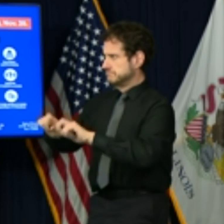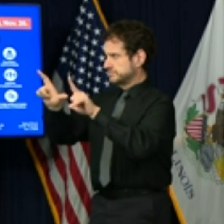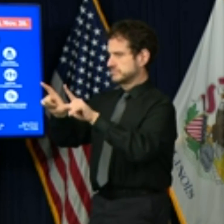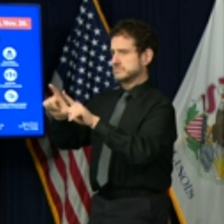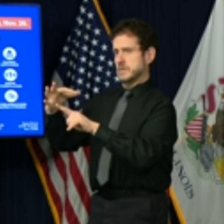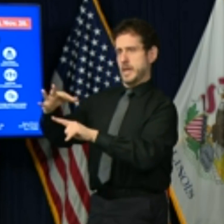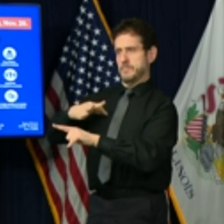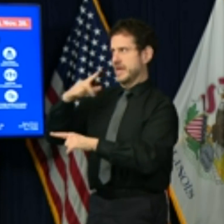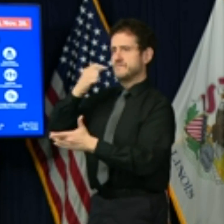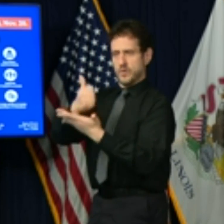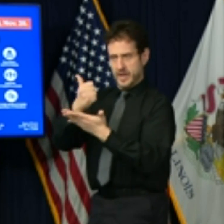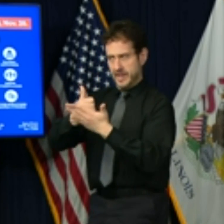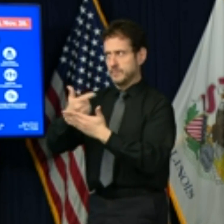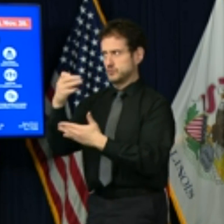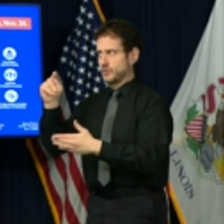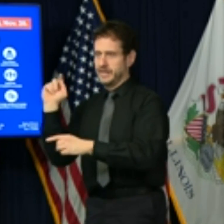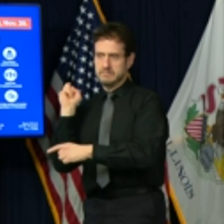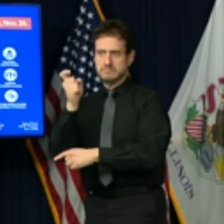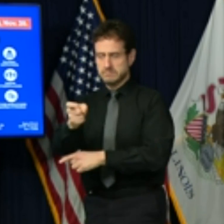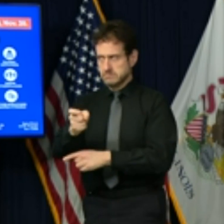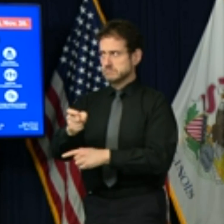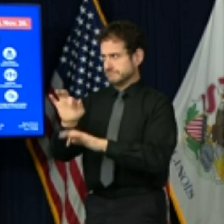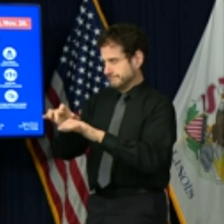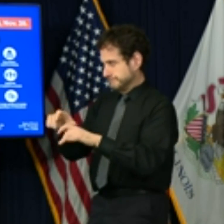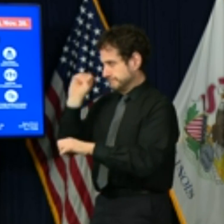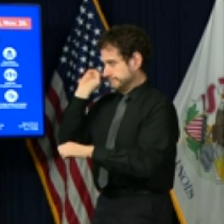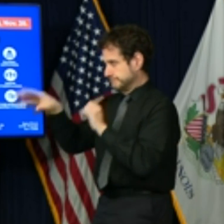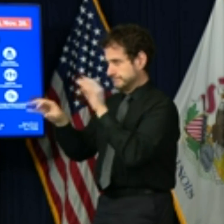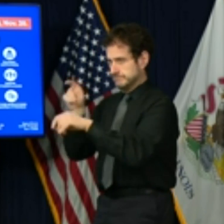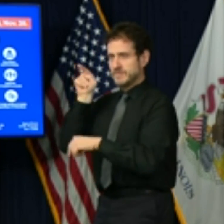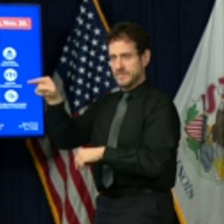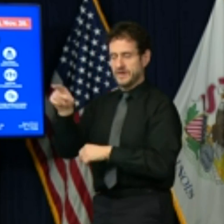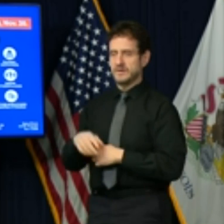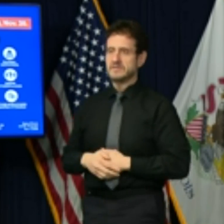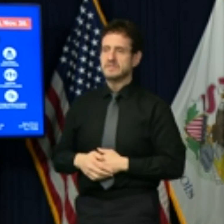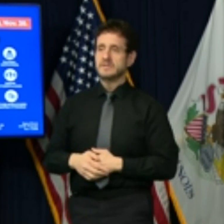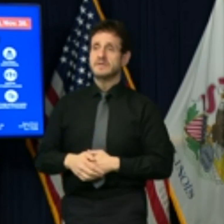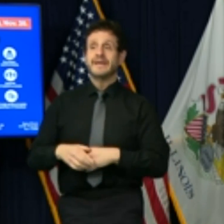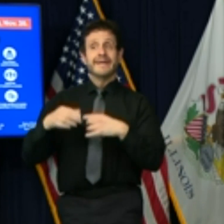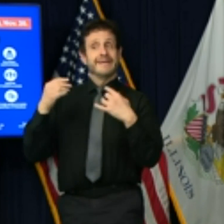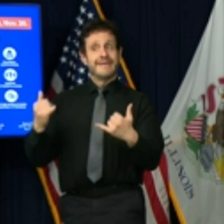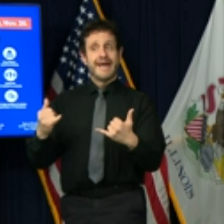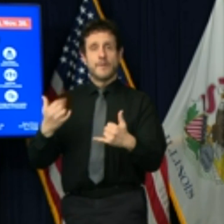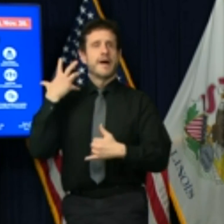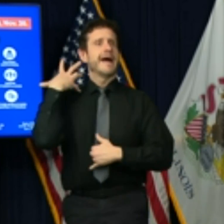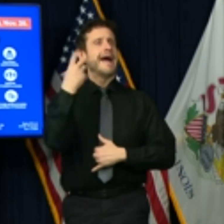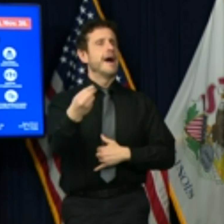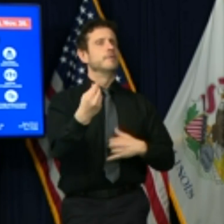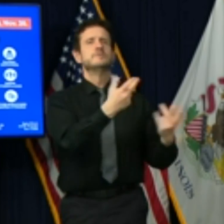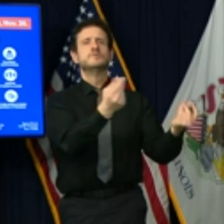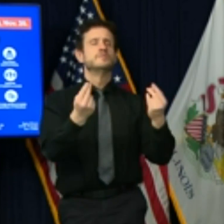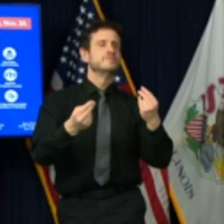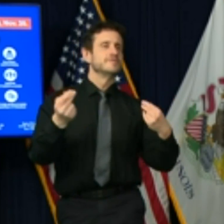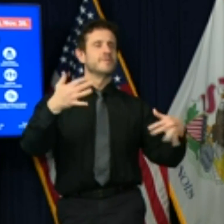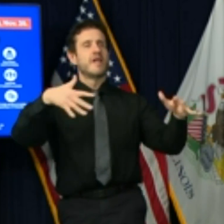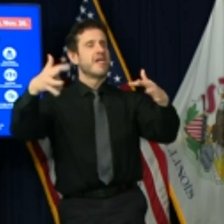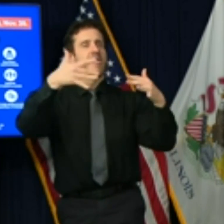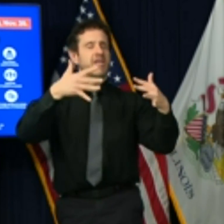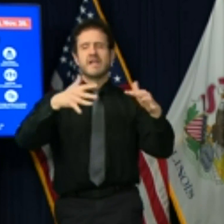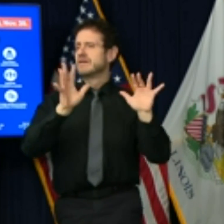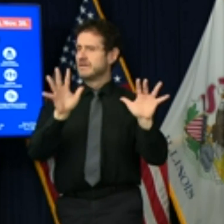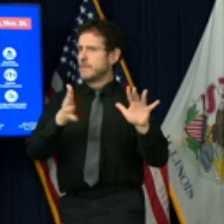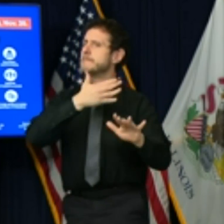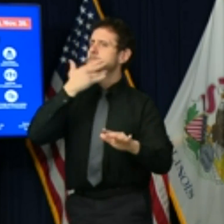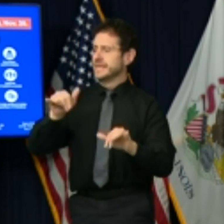Folks, this is not a time to be out and about. Stay home as much as possible, whatever your job or school